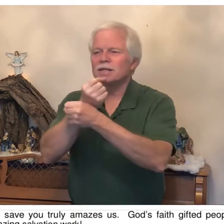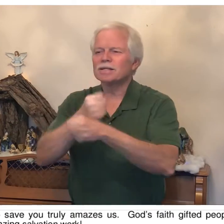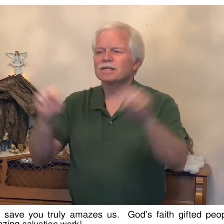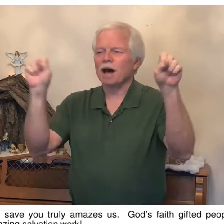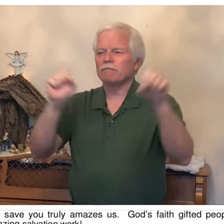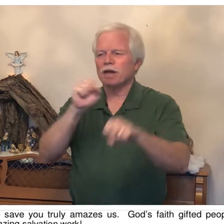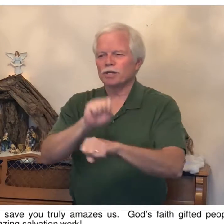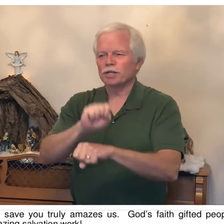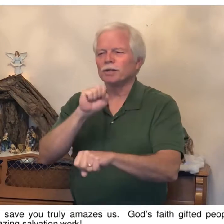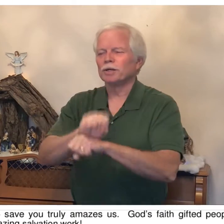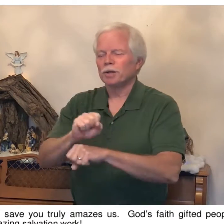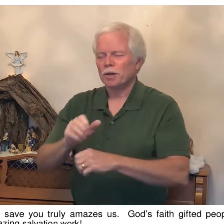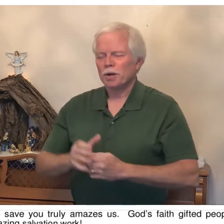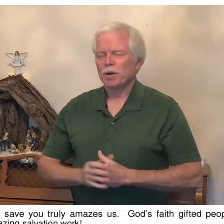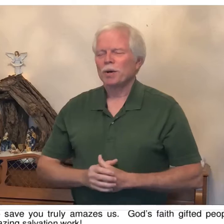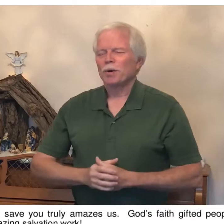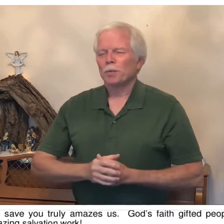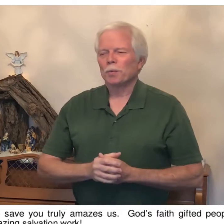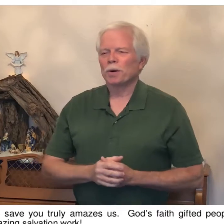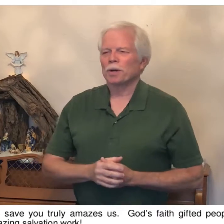salvation work.